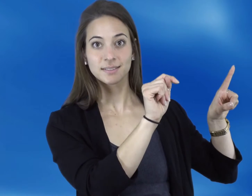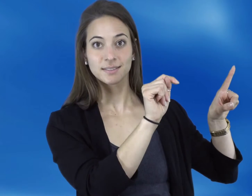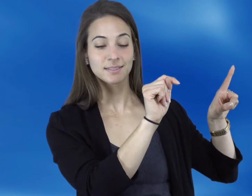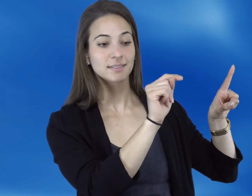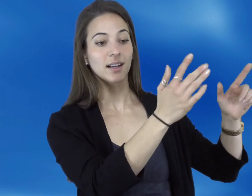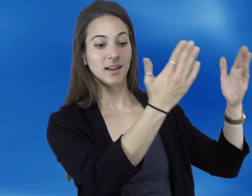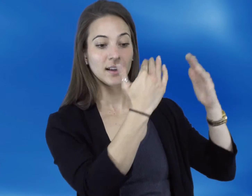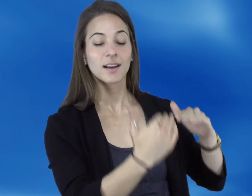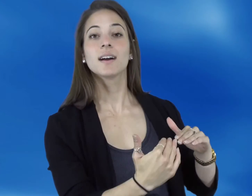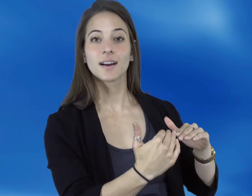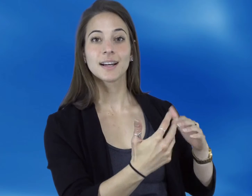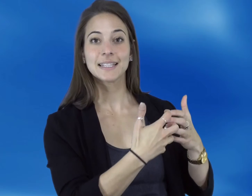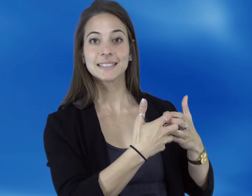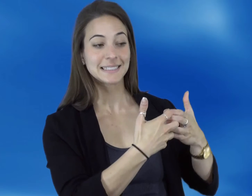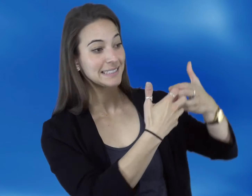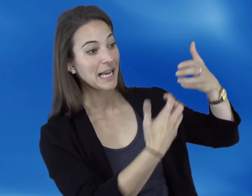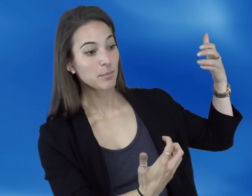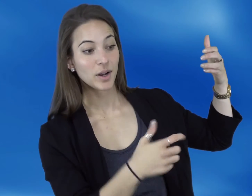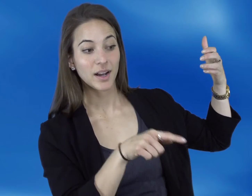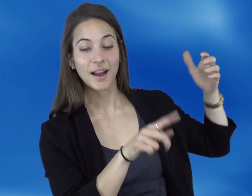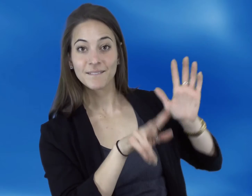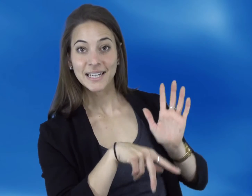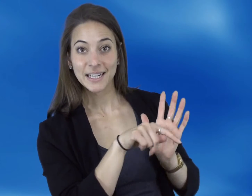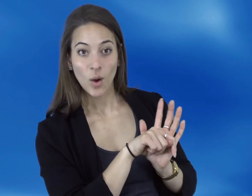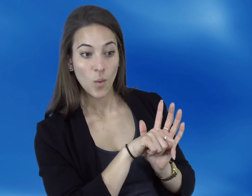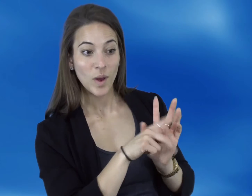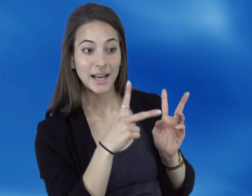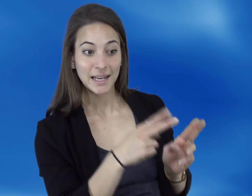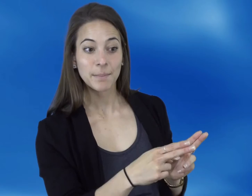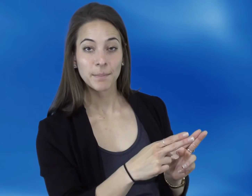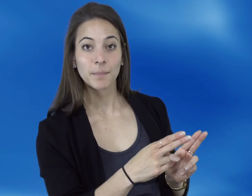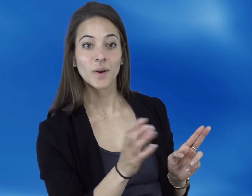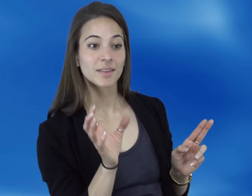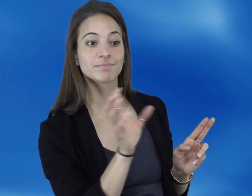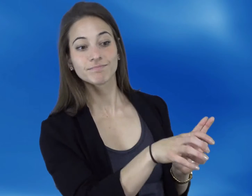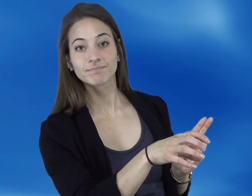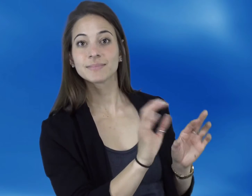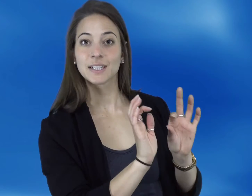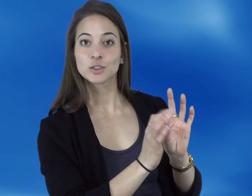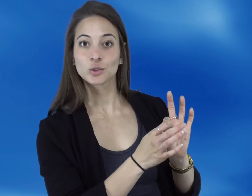the written text, but also an interpretation for the video clip down below.